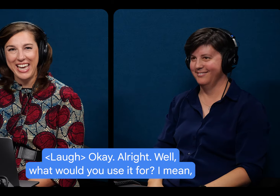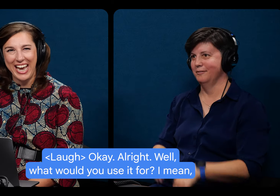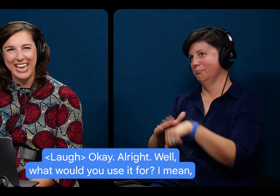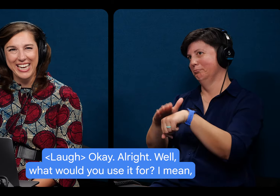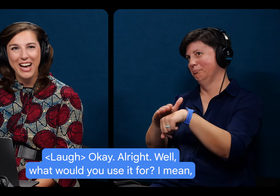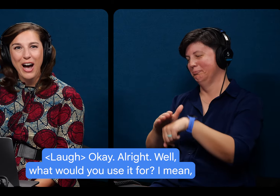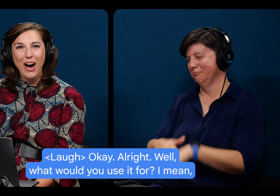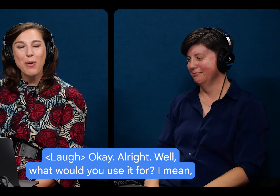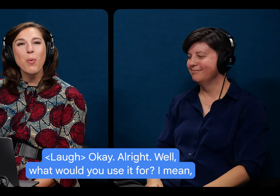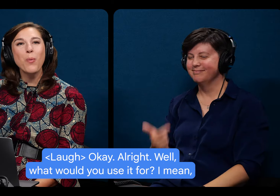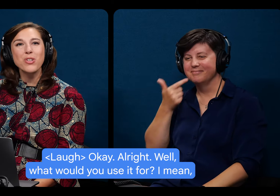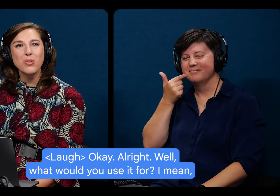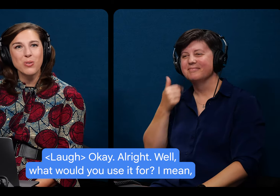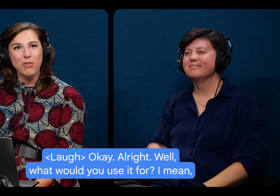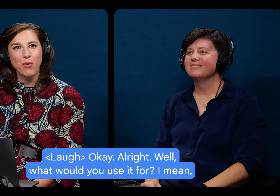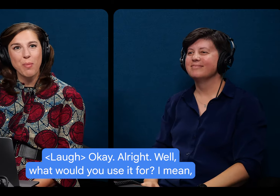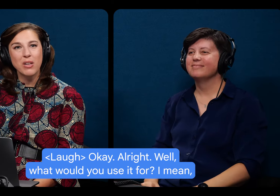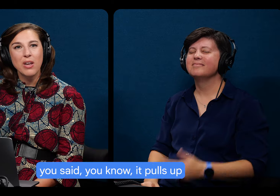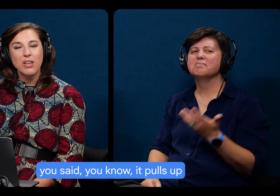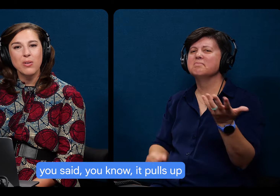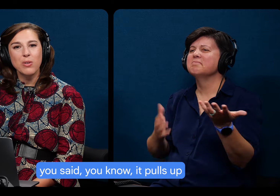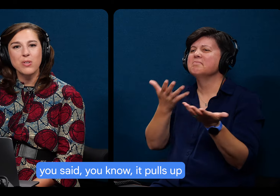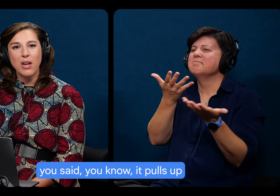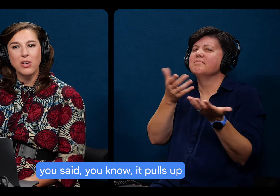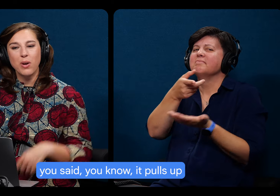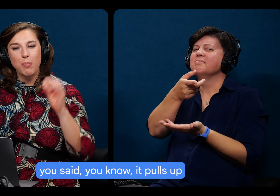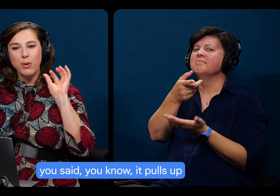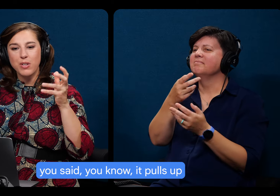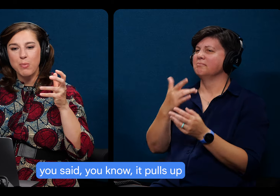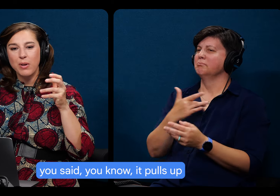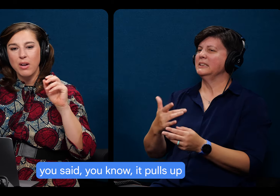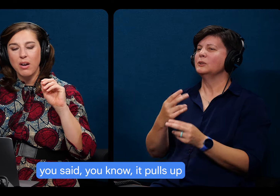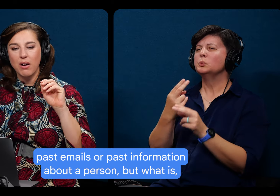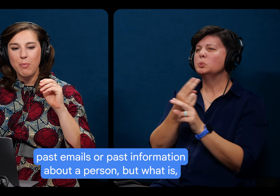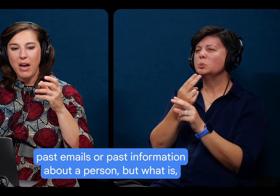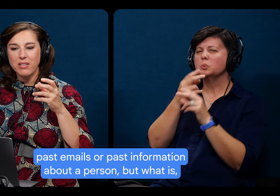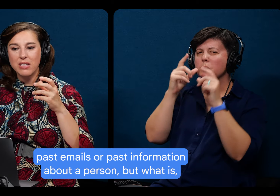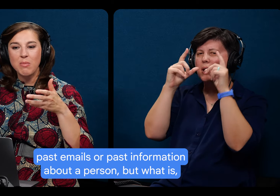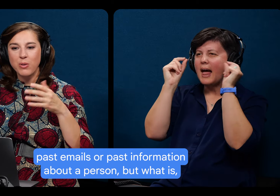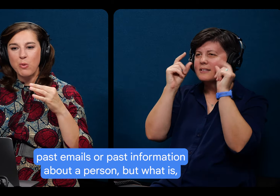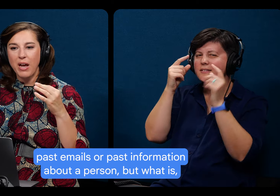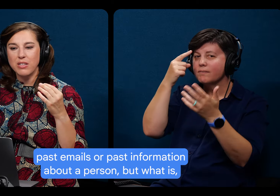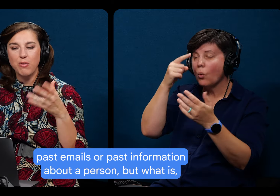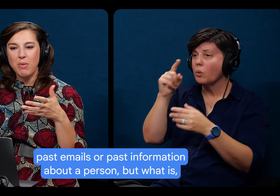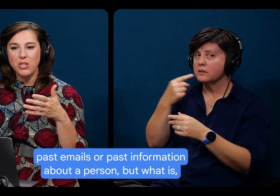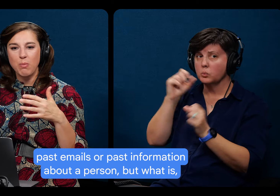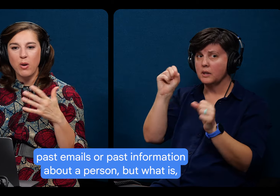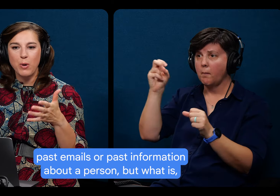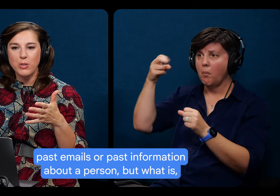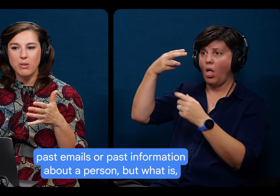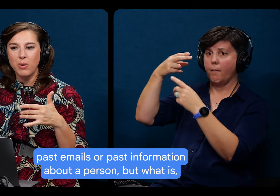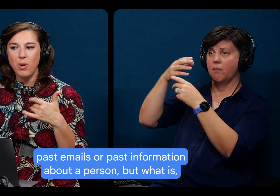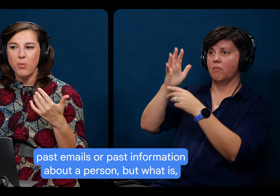OK. All Well, what would you use it for? I mean, you said, you know, it pulls up past emails or past information